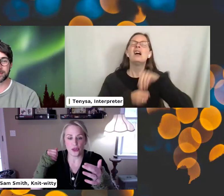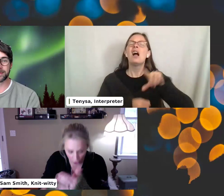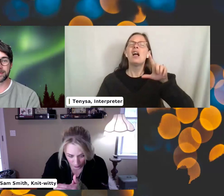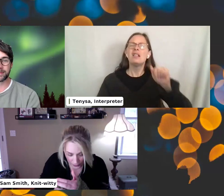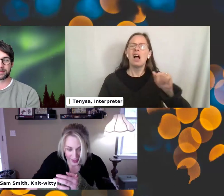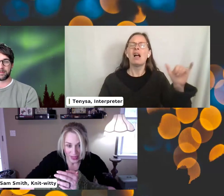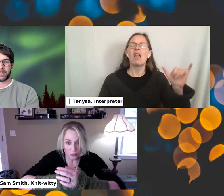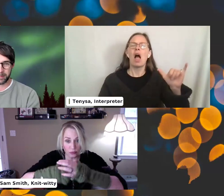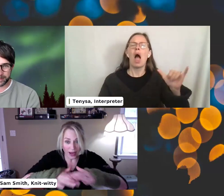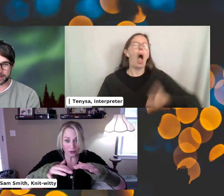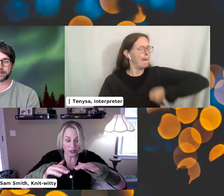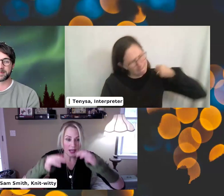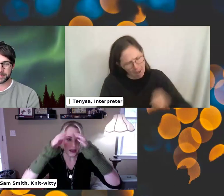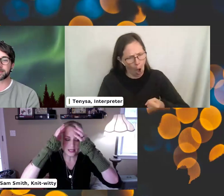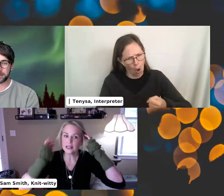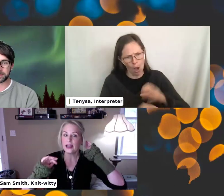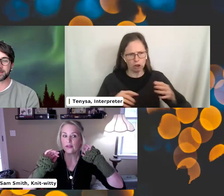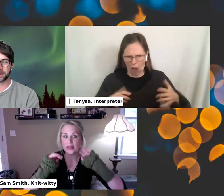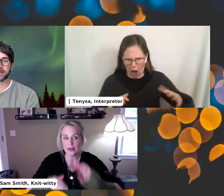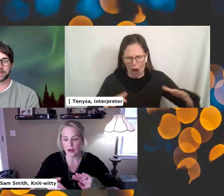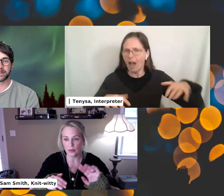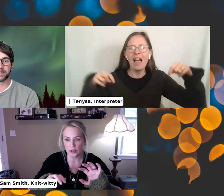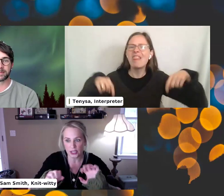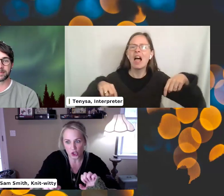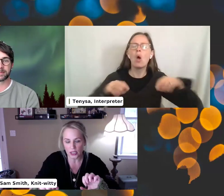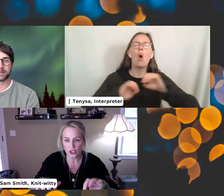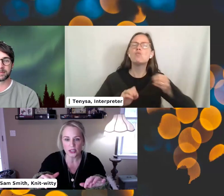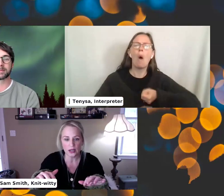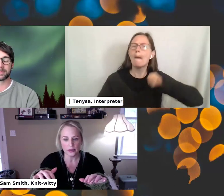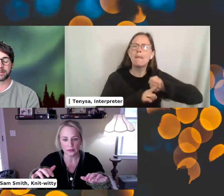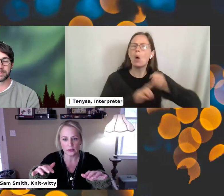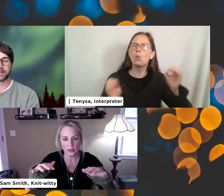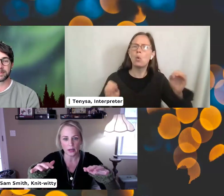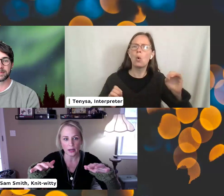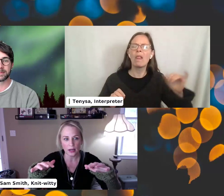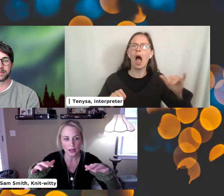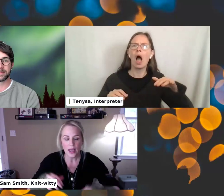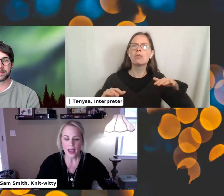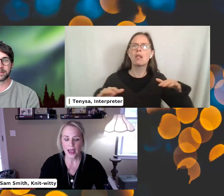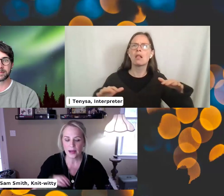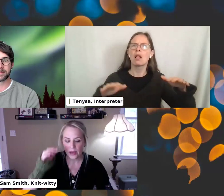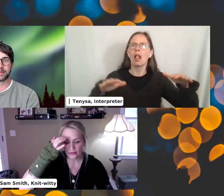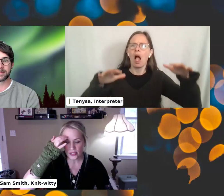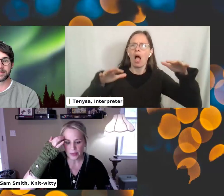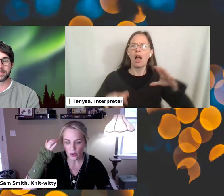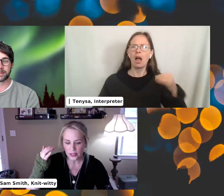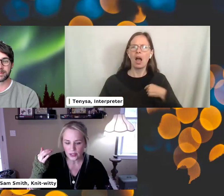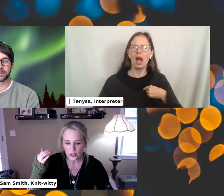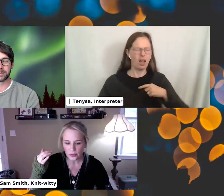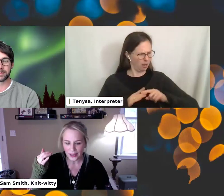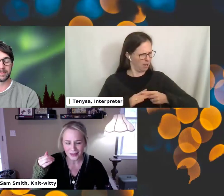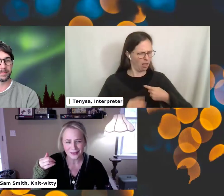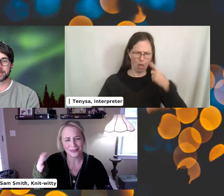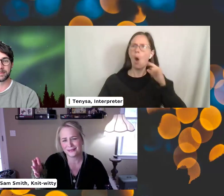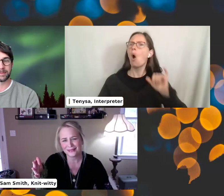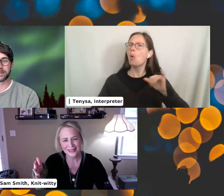a thump. And then it rattles. This didn't have any thump. Or, like, it just kind of went, blah, blah, blah, blah, blah, blah. And at first, I'm like, oh, this